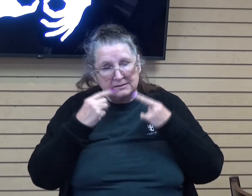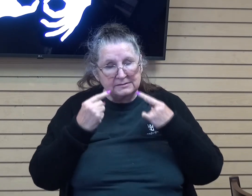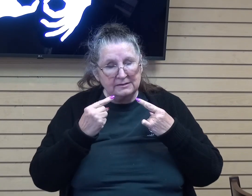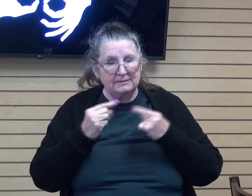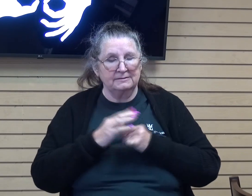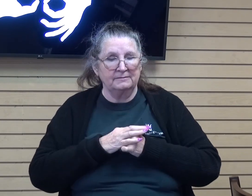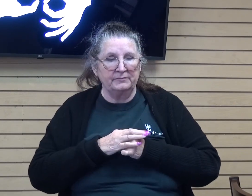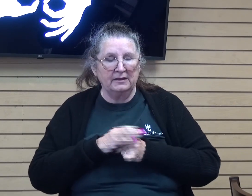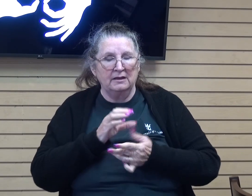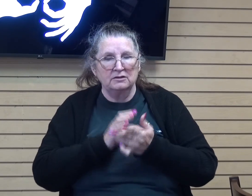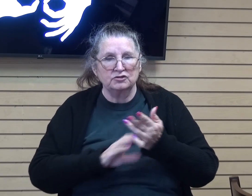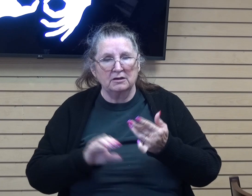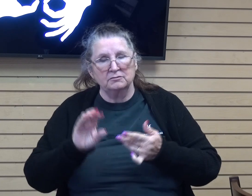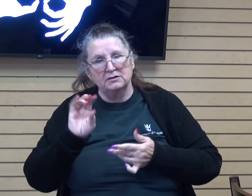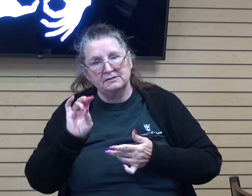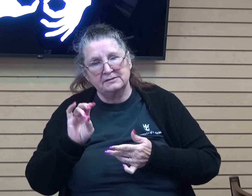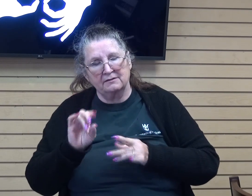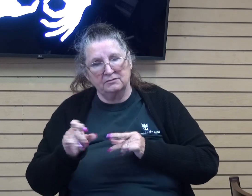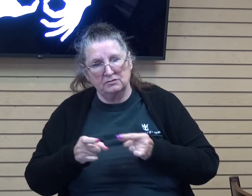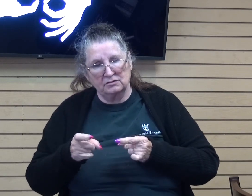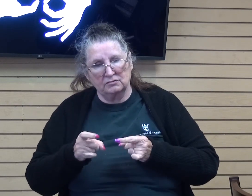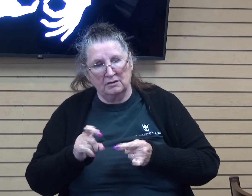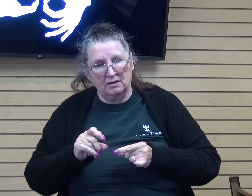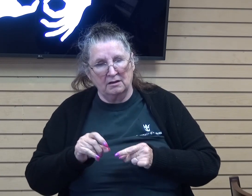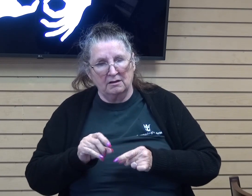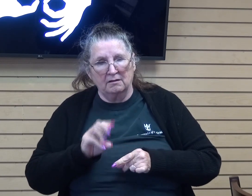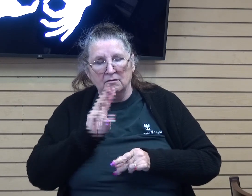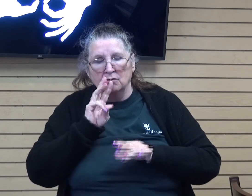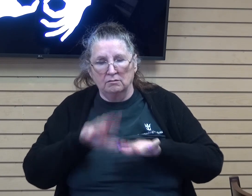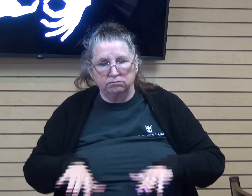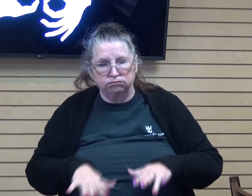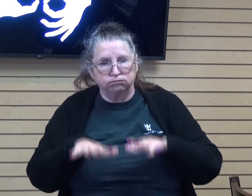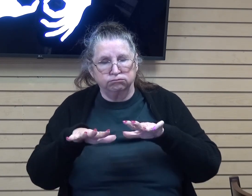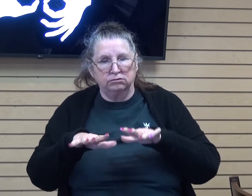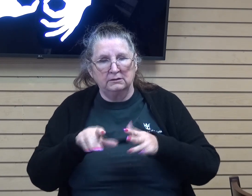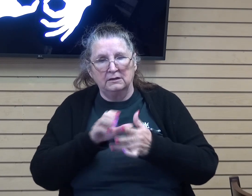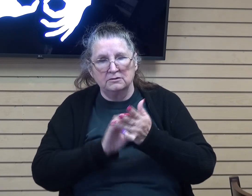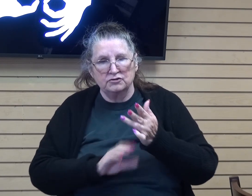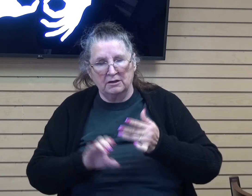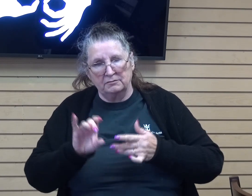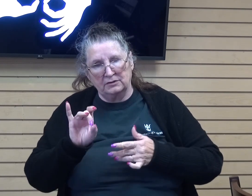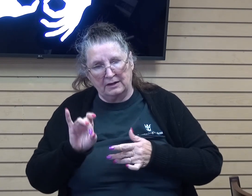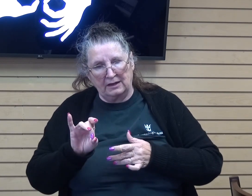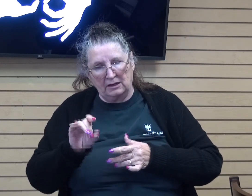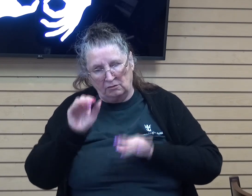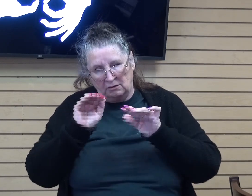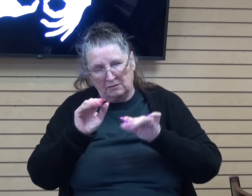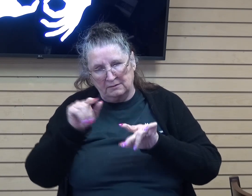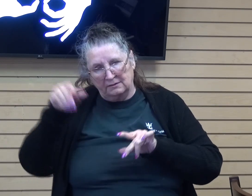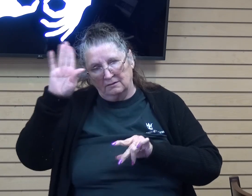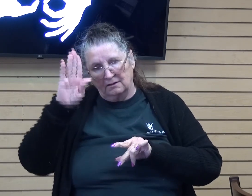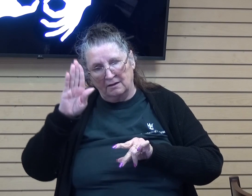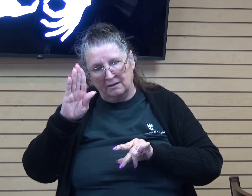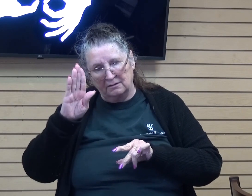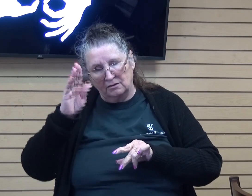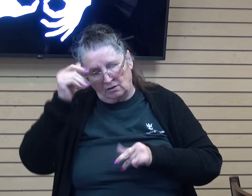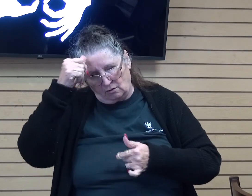Chapter 7 describes the great flood. Chapter 8 reminds us that God kept remembering Noah.